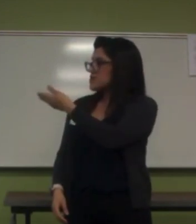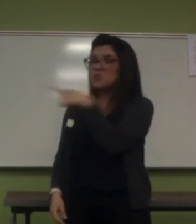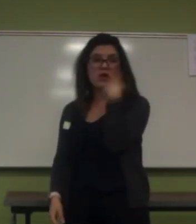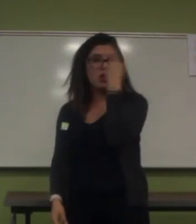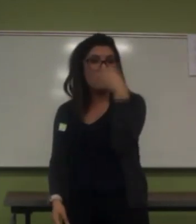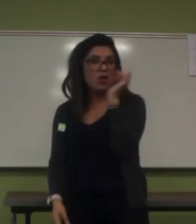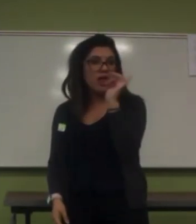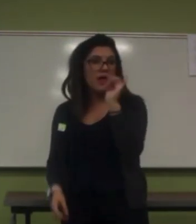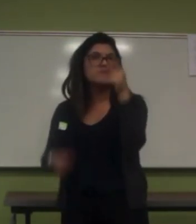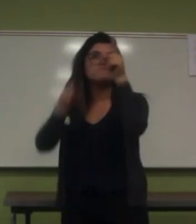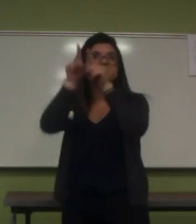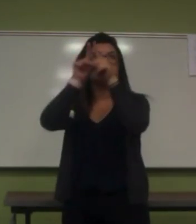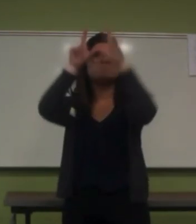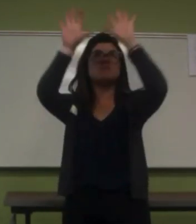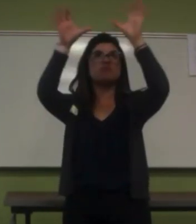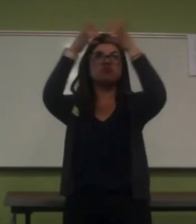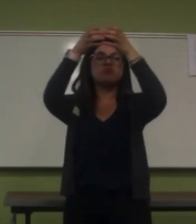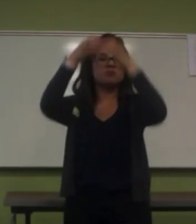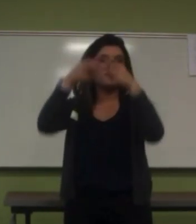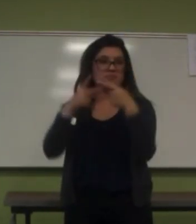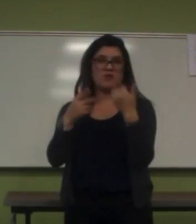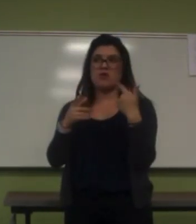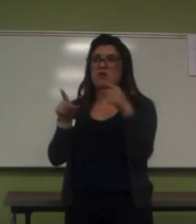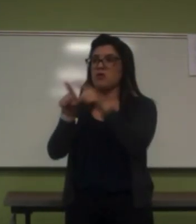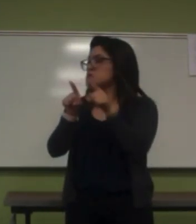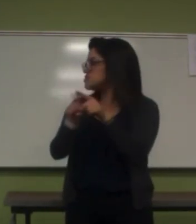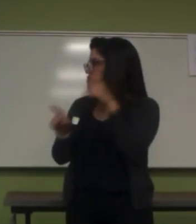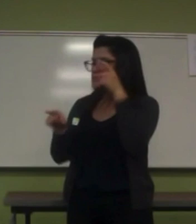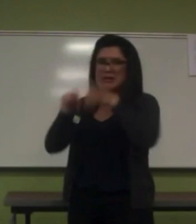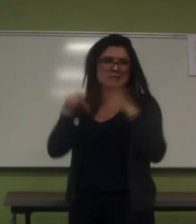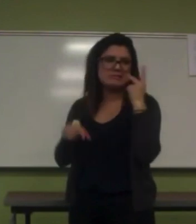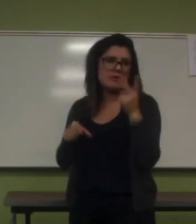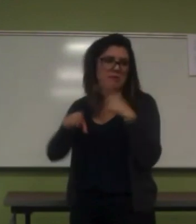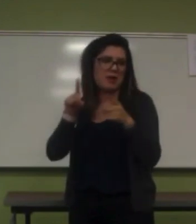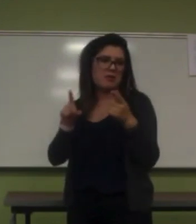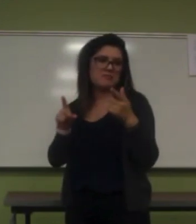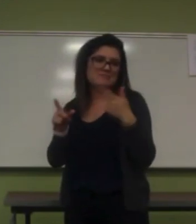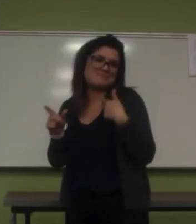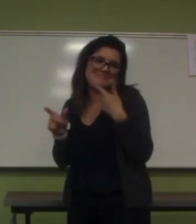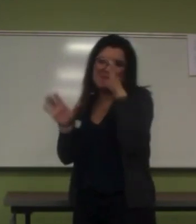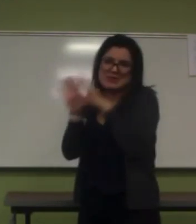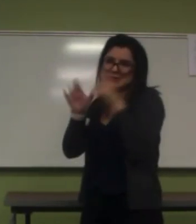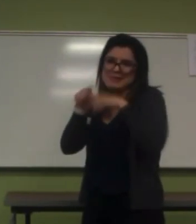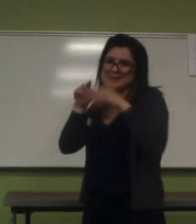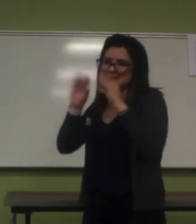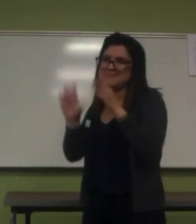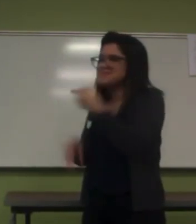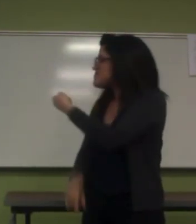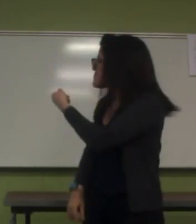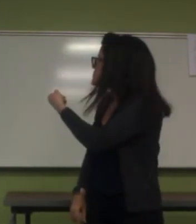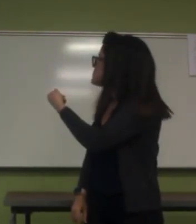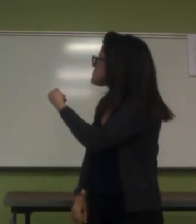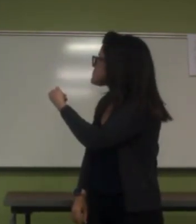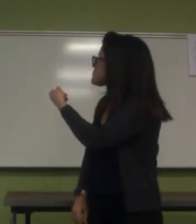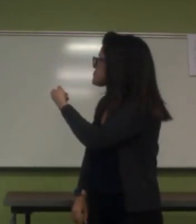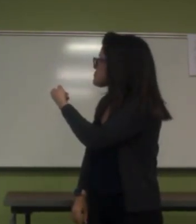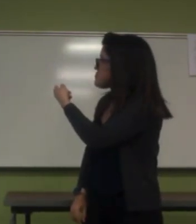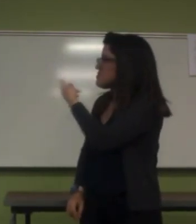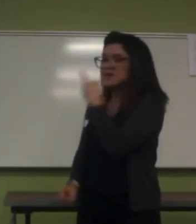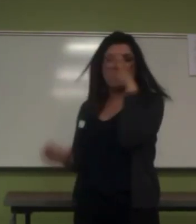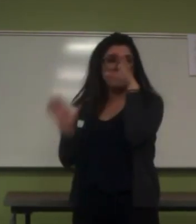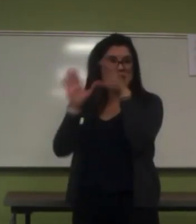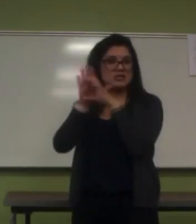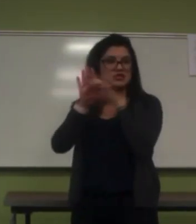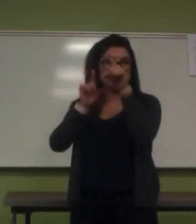like in the night sky, on our board, you can't see it, because me and Jess are blocking. But, we had pictures of our